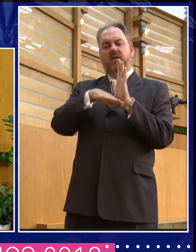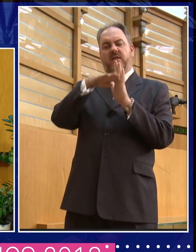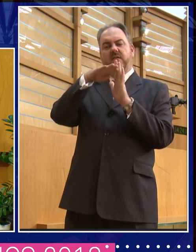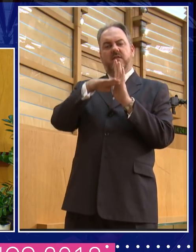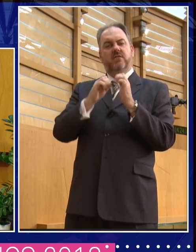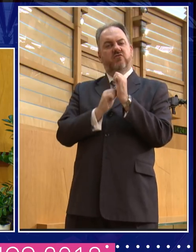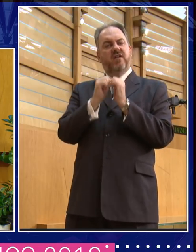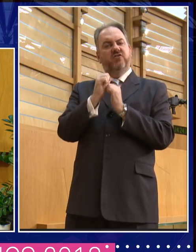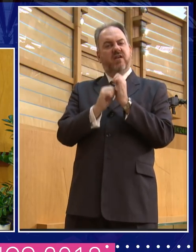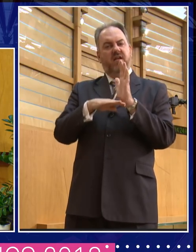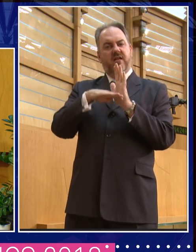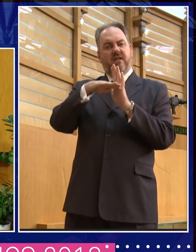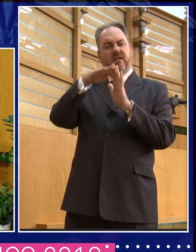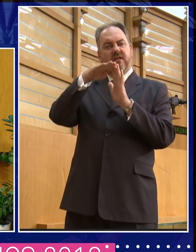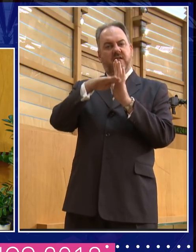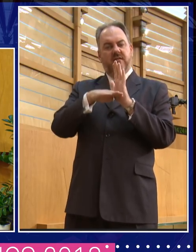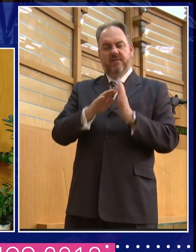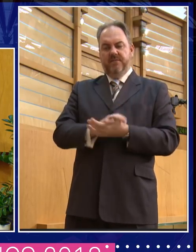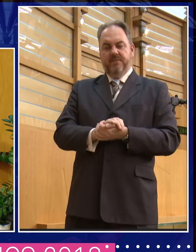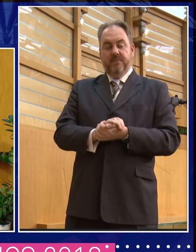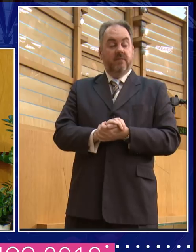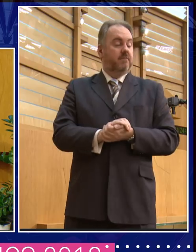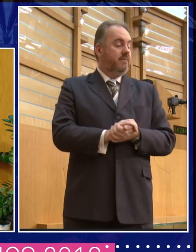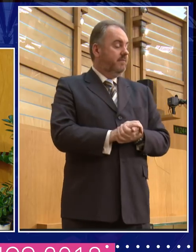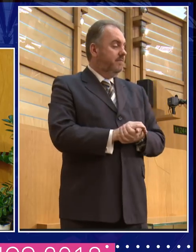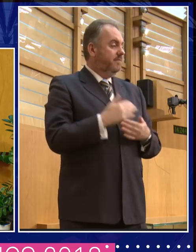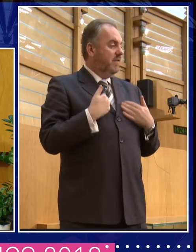encouraged by it, but a lot more needs to happen there. I've got a question right here. Yes.